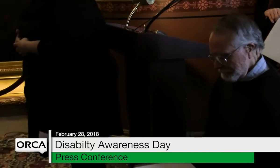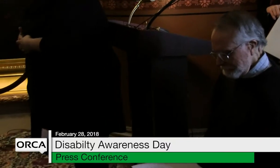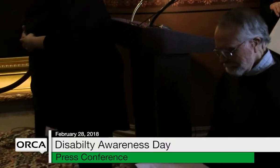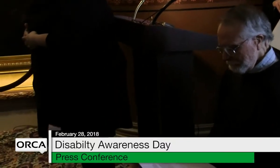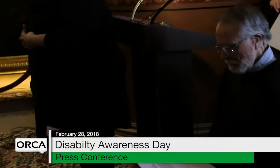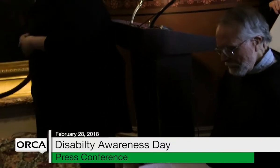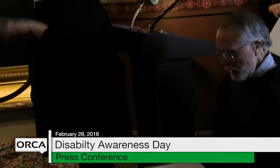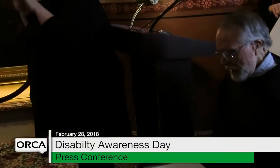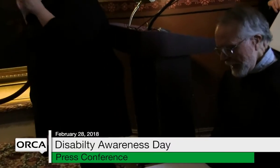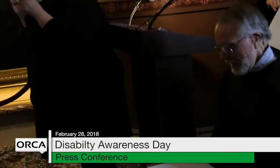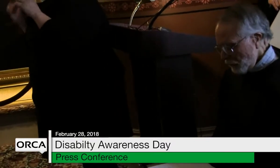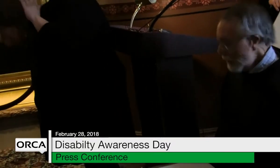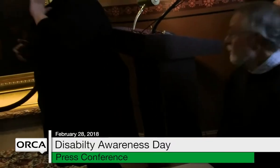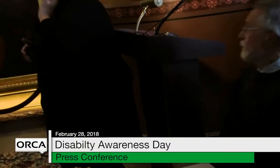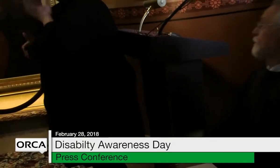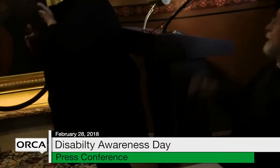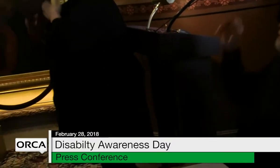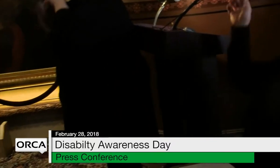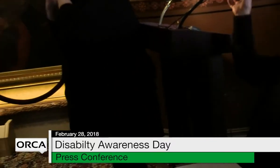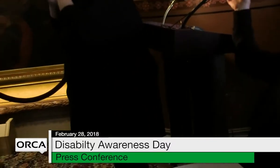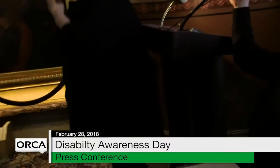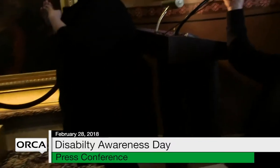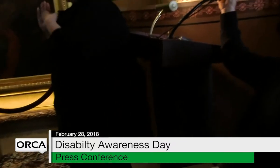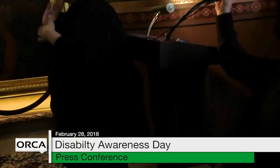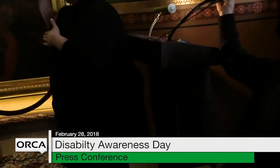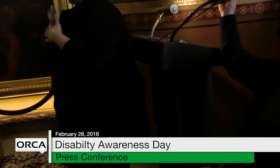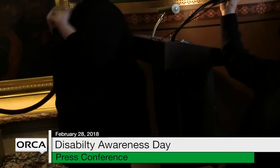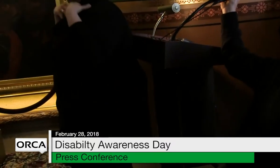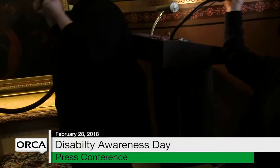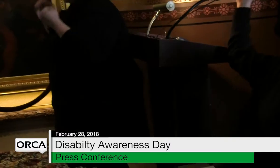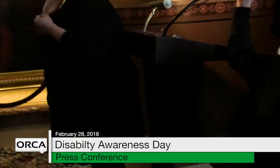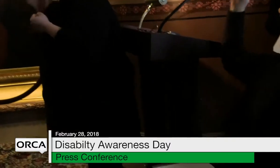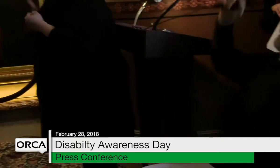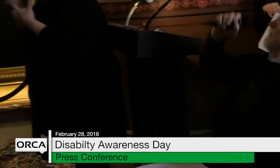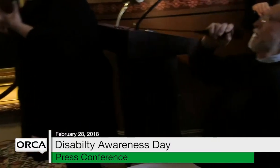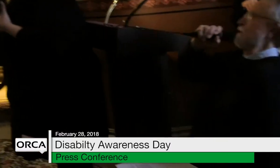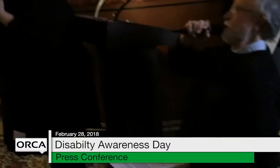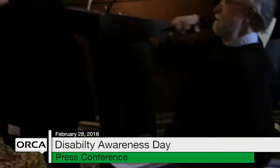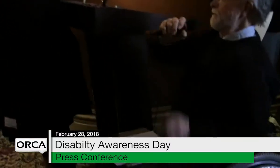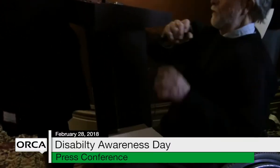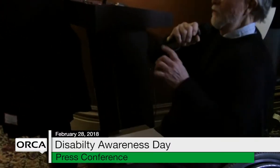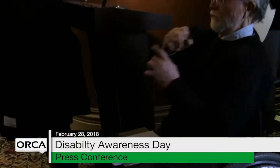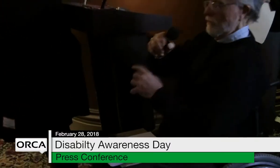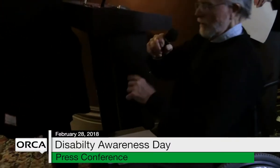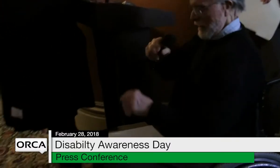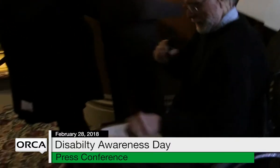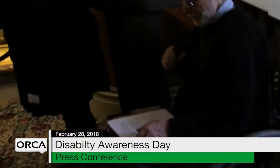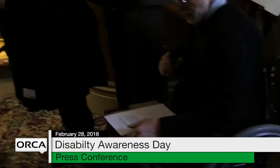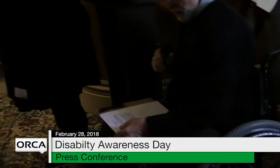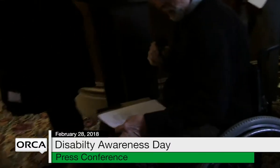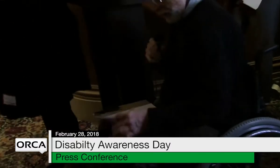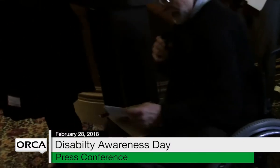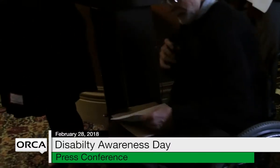-being. And with all